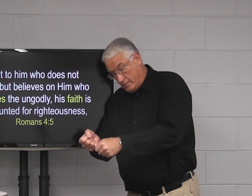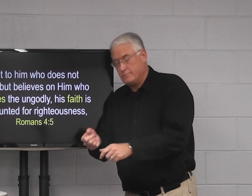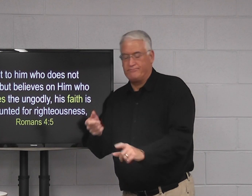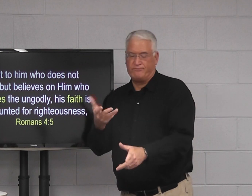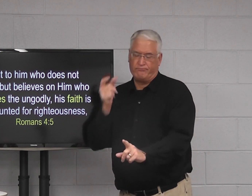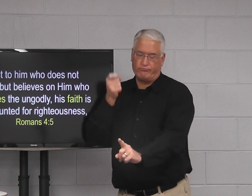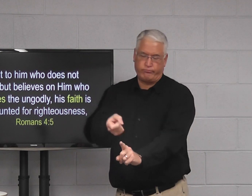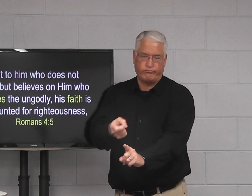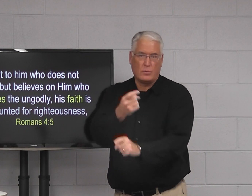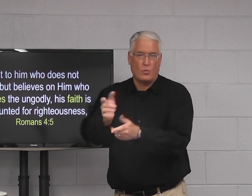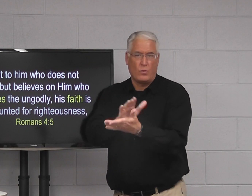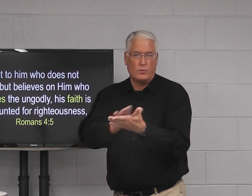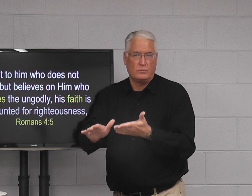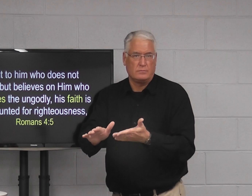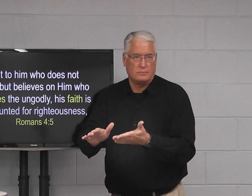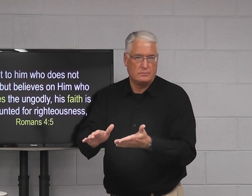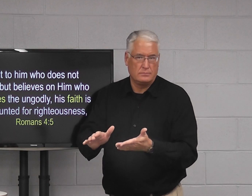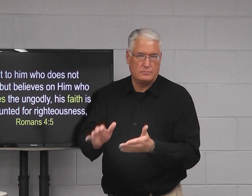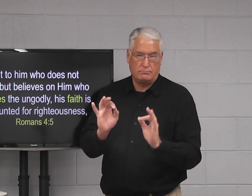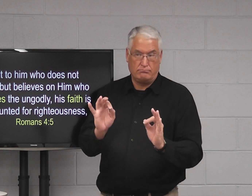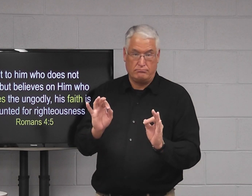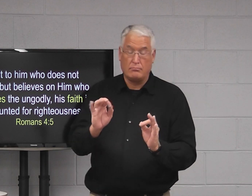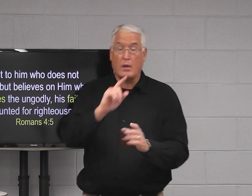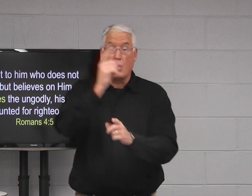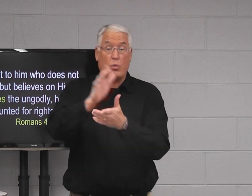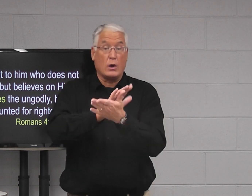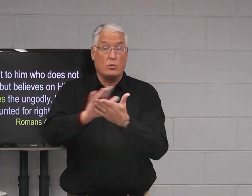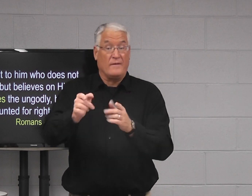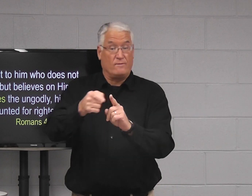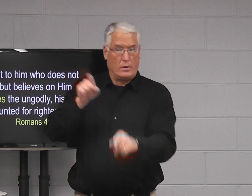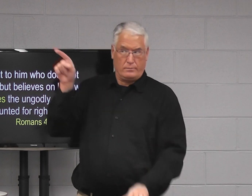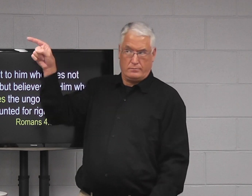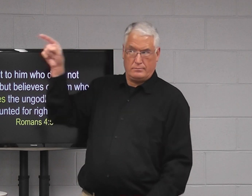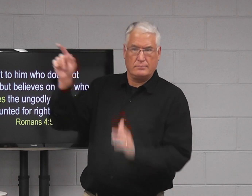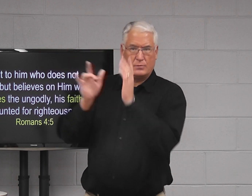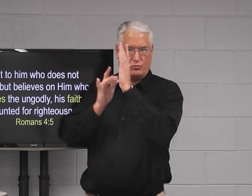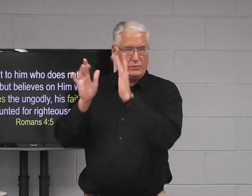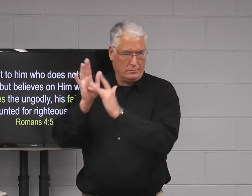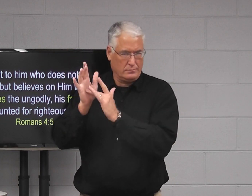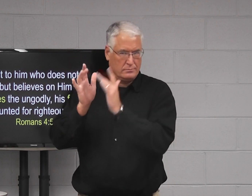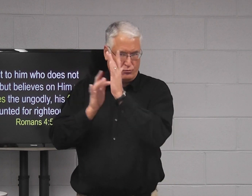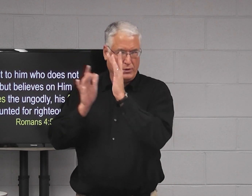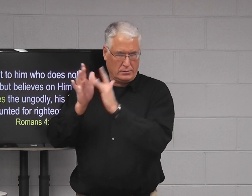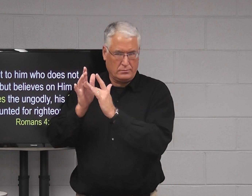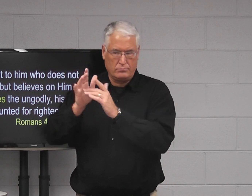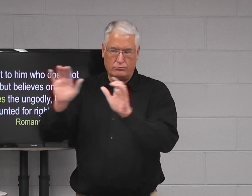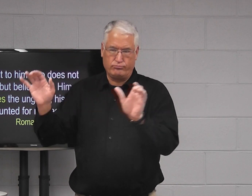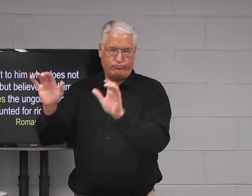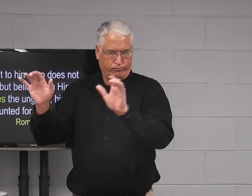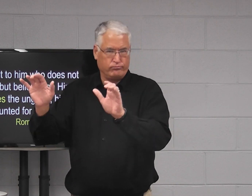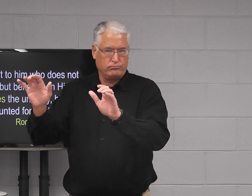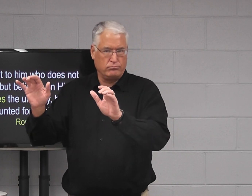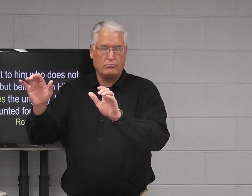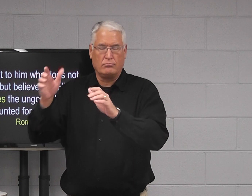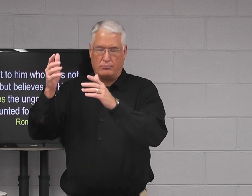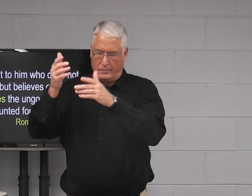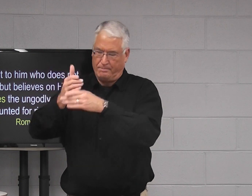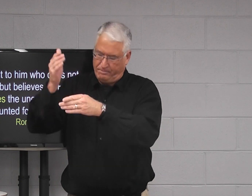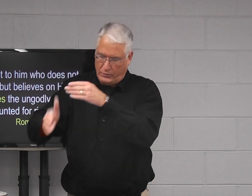righteousness. And so when you have faith, you are given righteousness, but it comes from Jesus and what he did